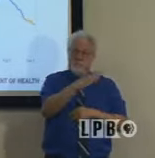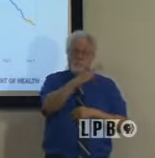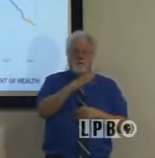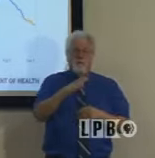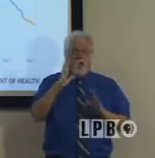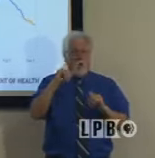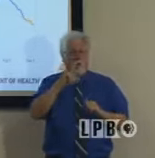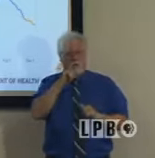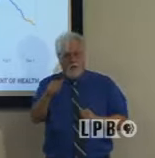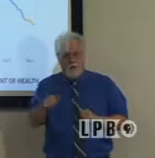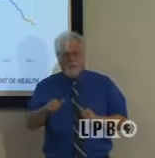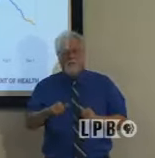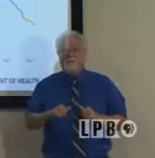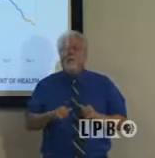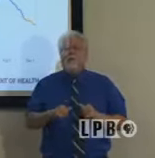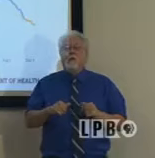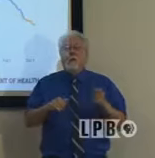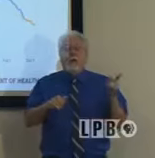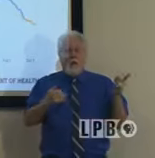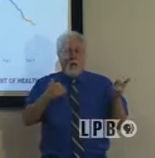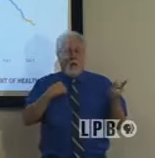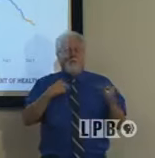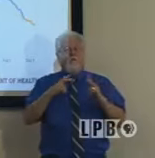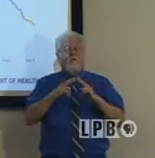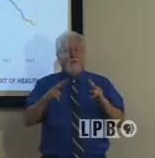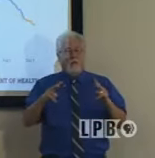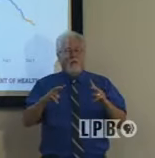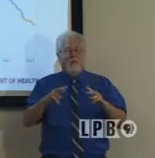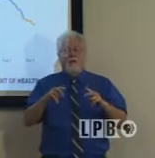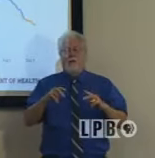around in the wrong direction. Because as you saw, we've got a very active